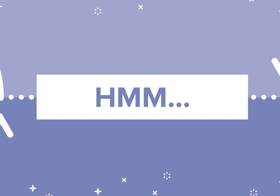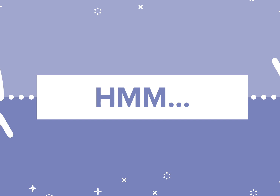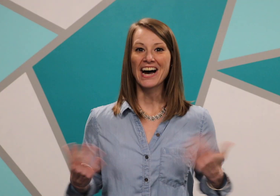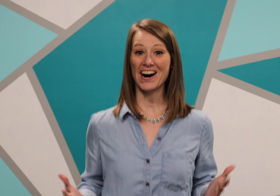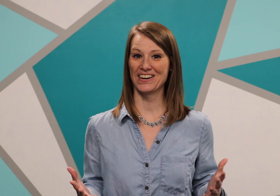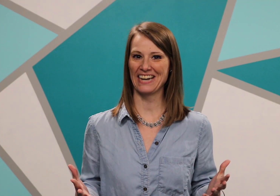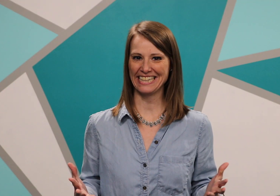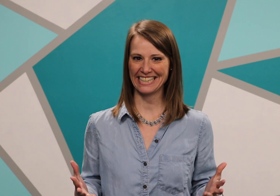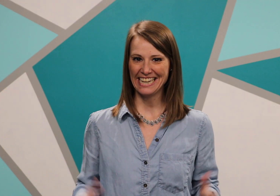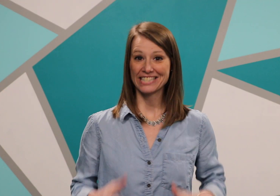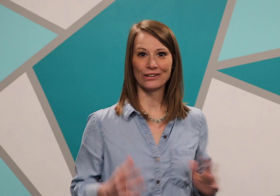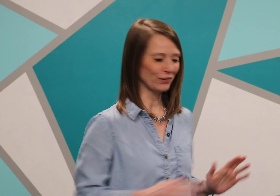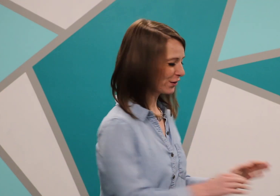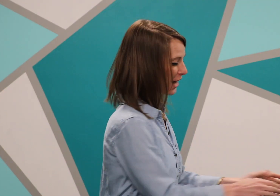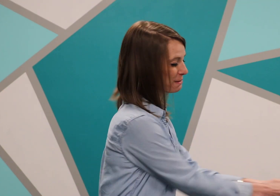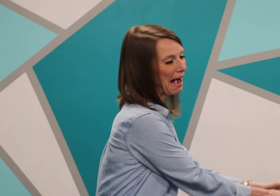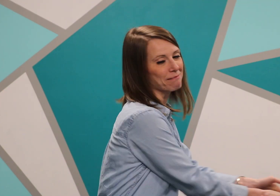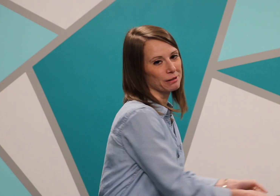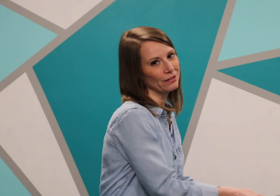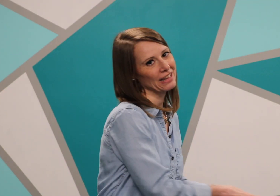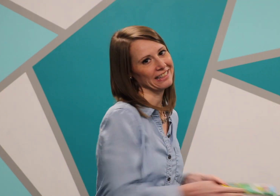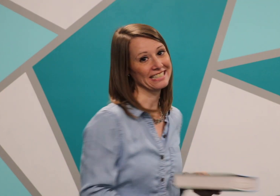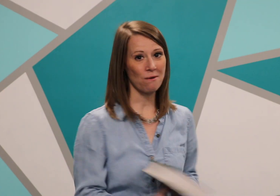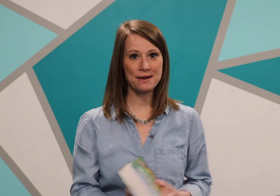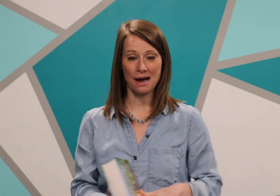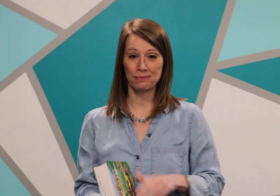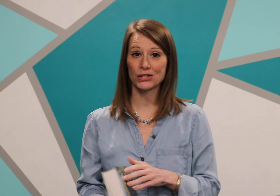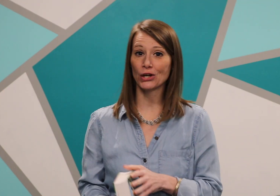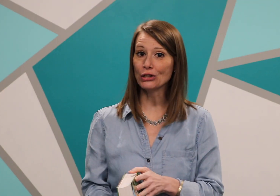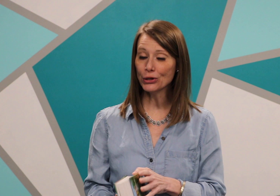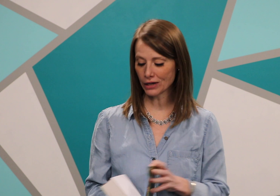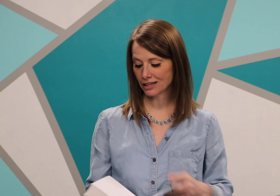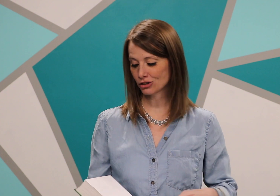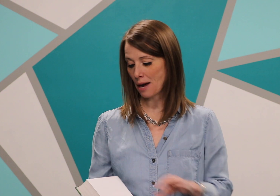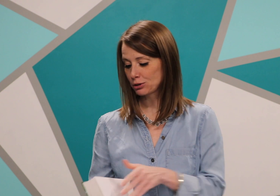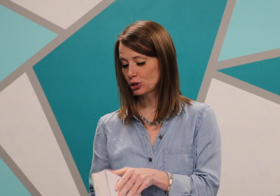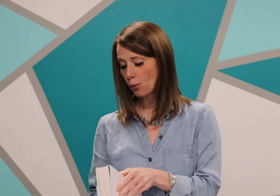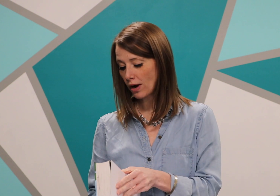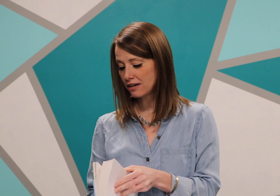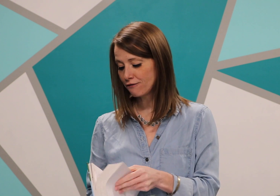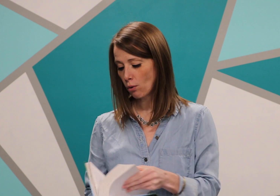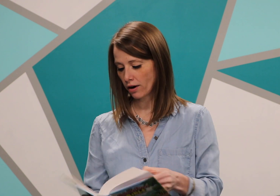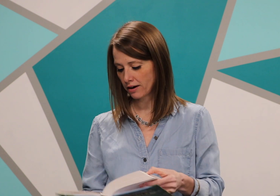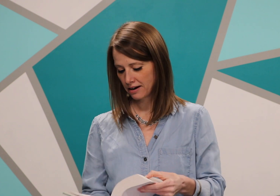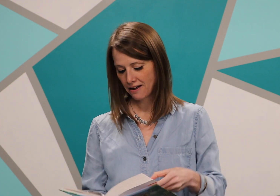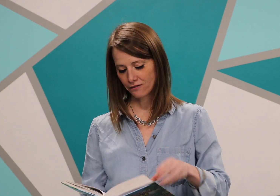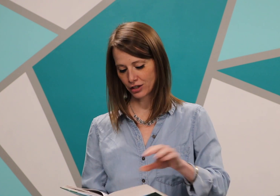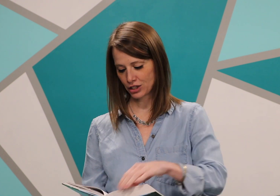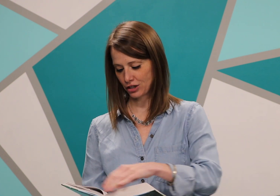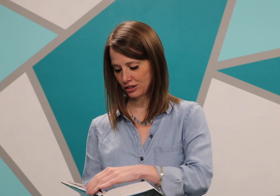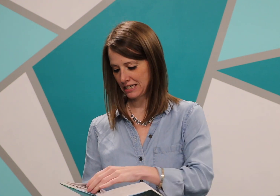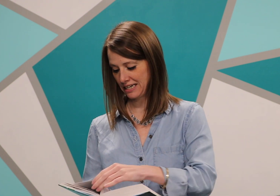All right, so if you've got your Bible, let's open up to Luke chapter 24, verse 13.